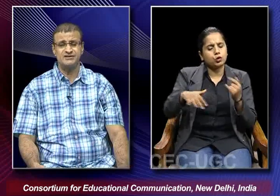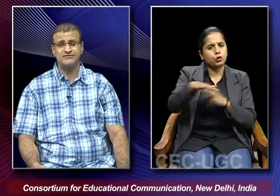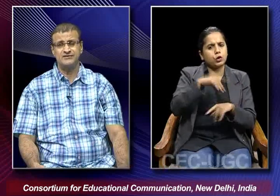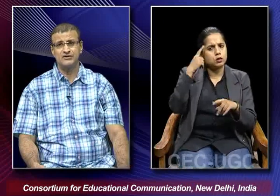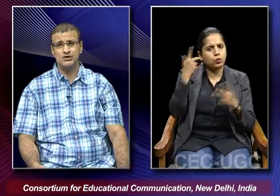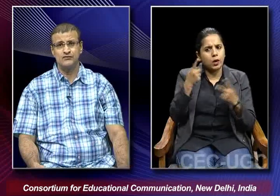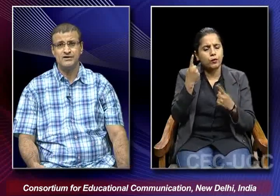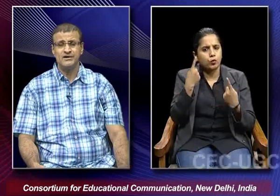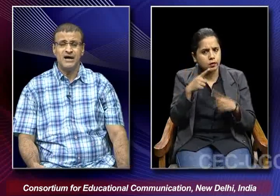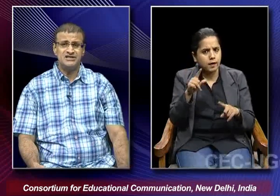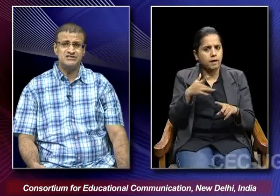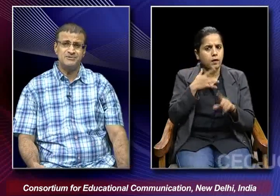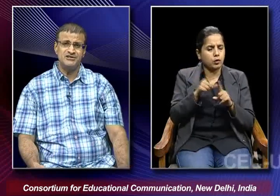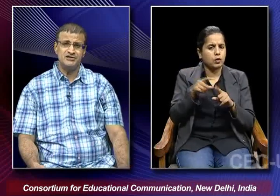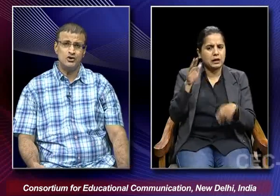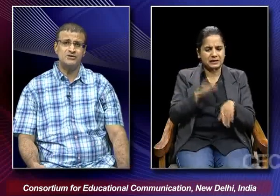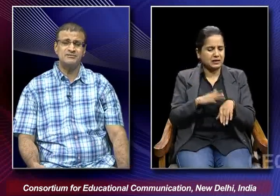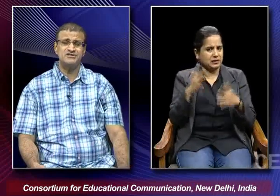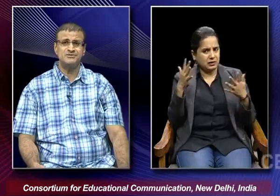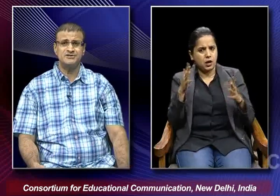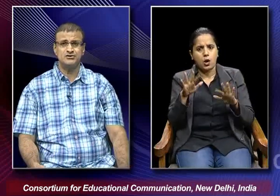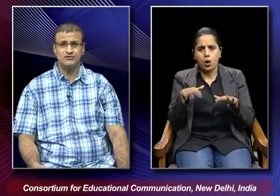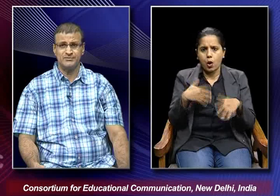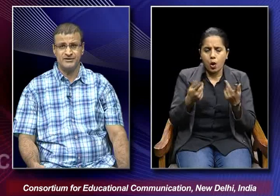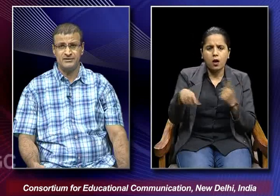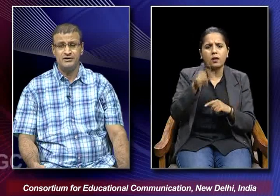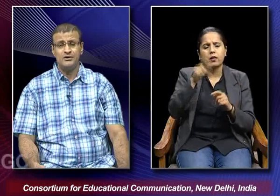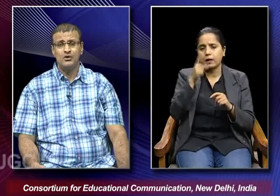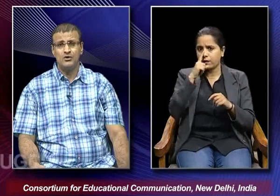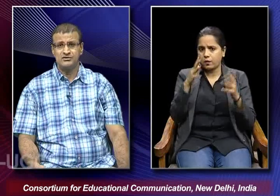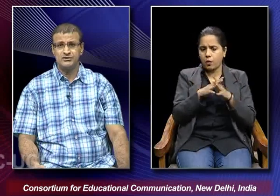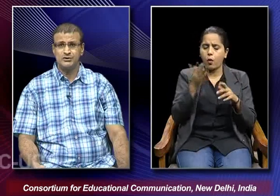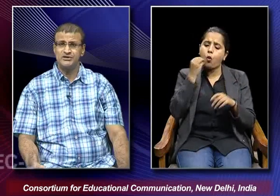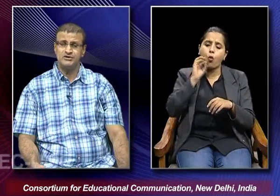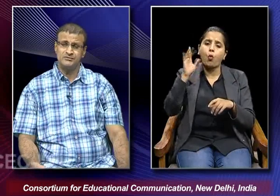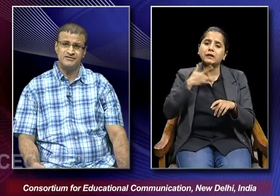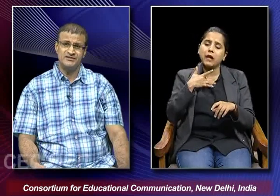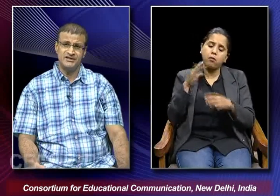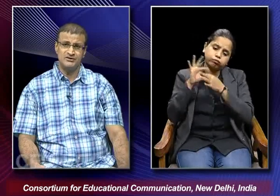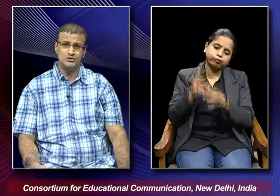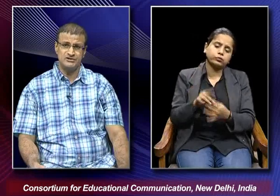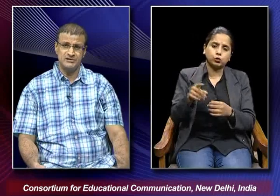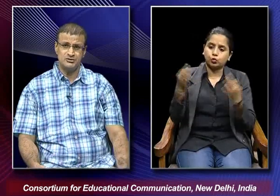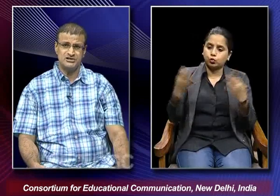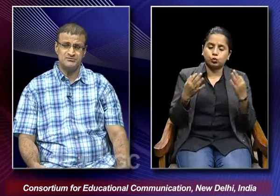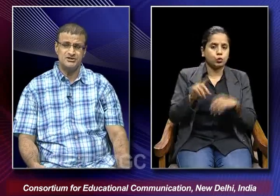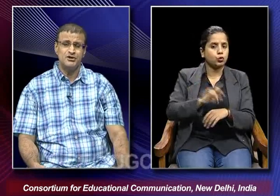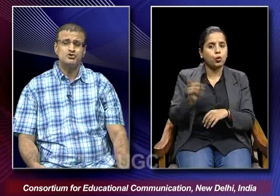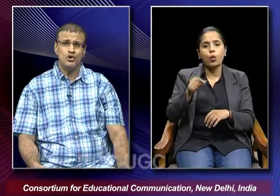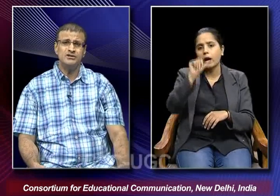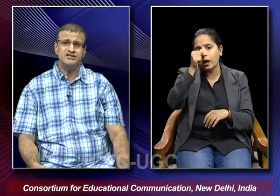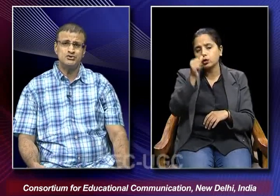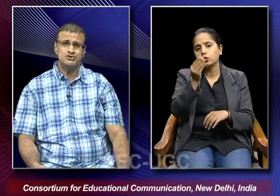whether in the framework of untouchability or the emancipation of women or the unity between the Hindus and Muslims.